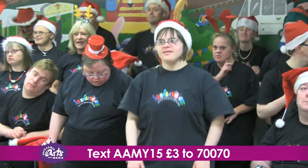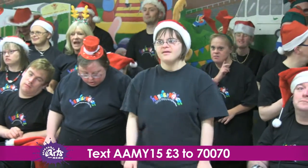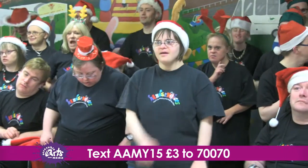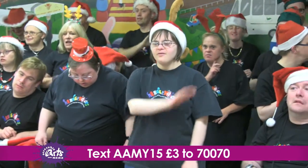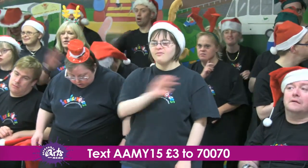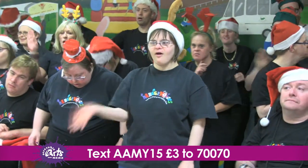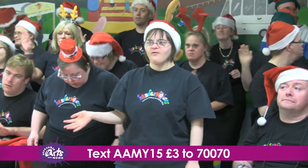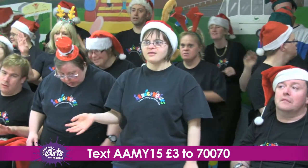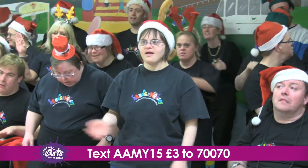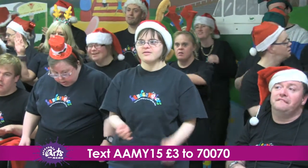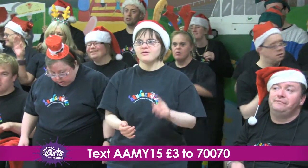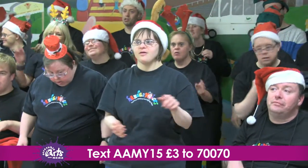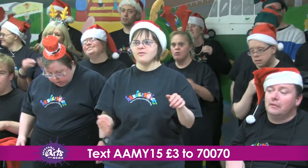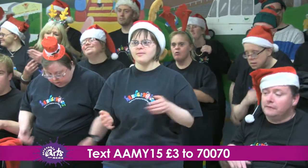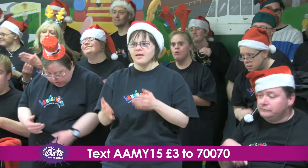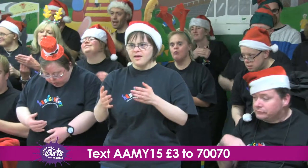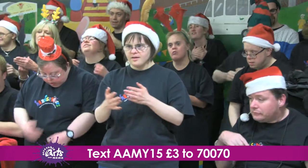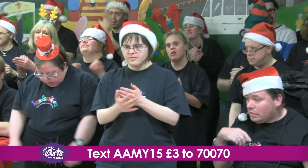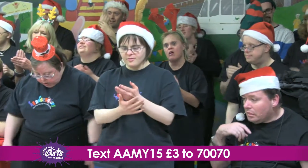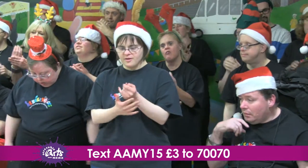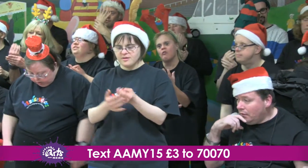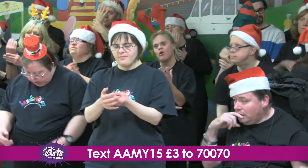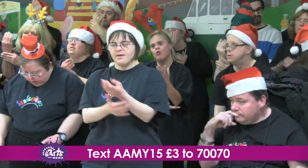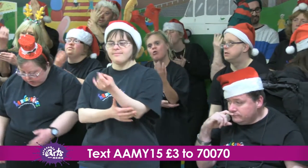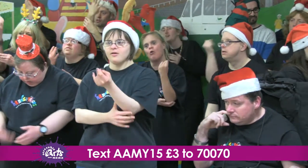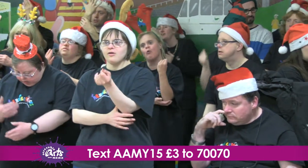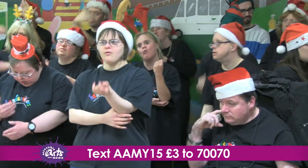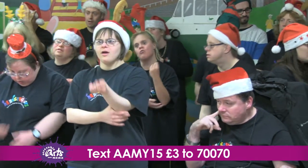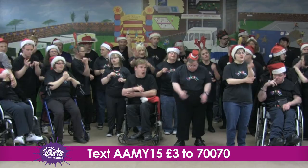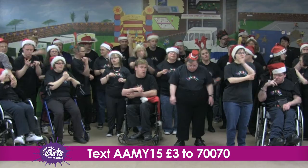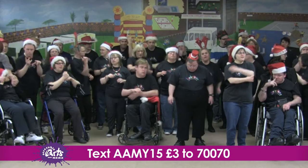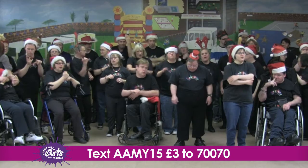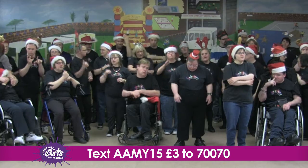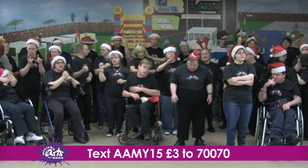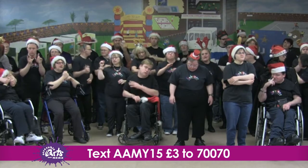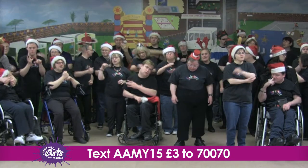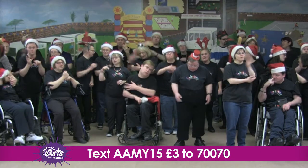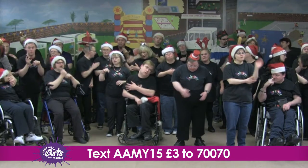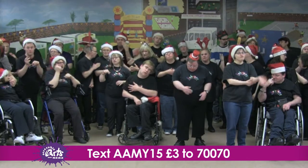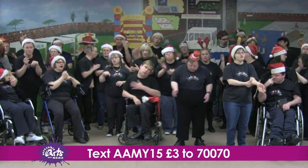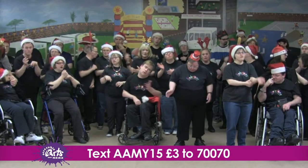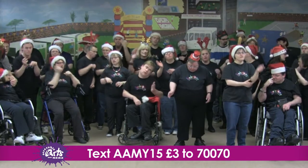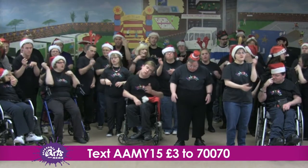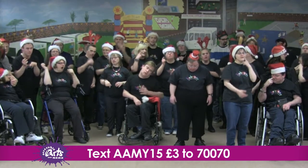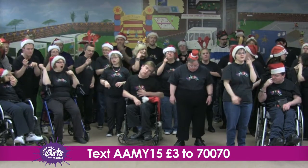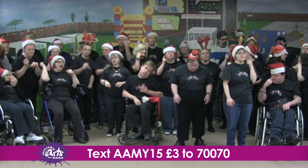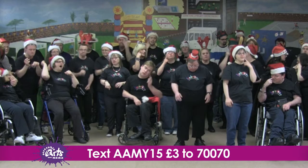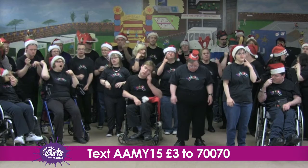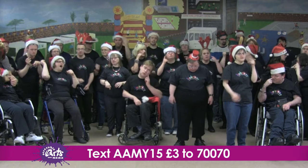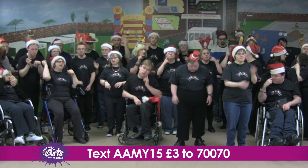I want a to use my dusty jimpy glue. I'm drinking through the front door. It's the easy thing to